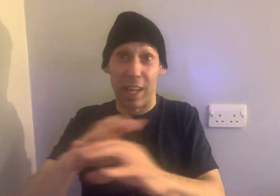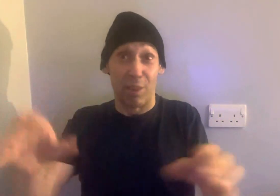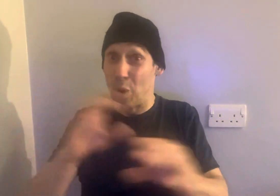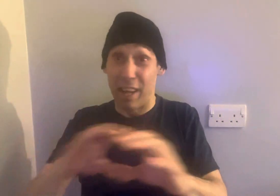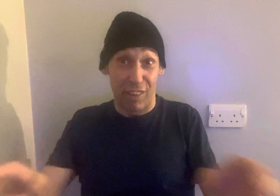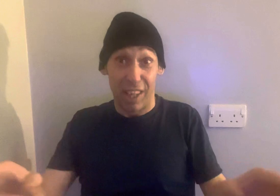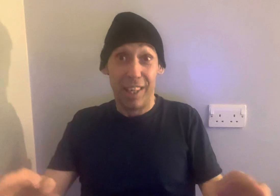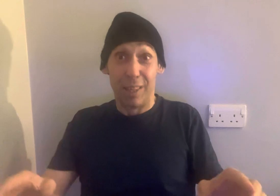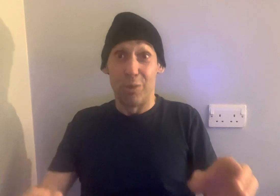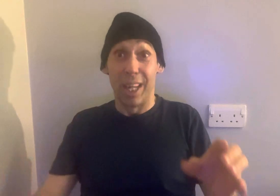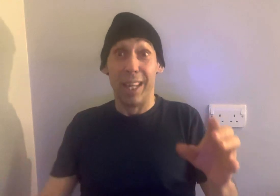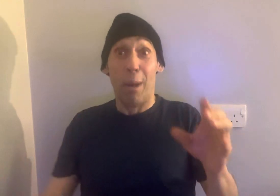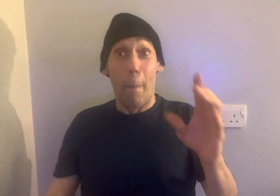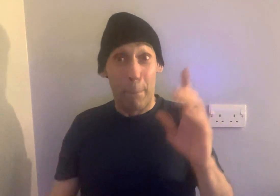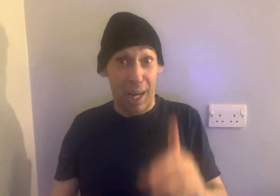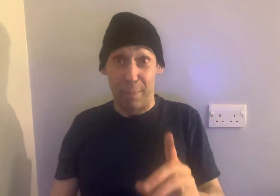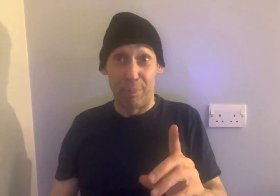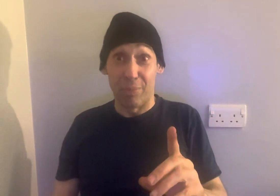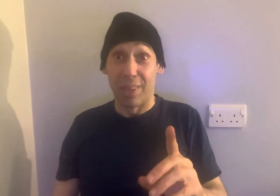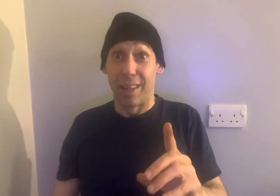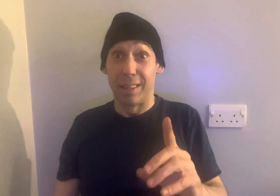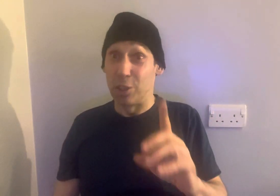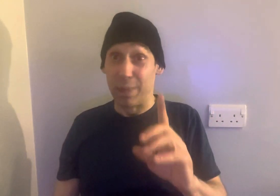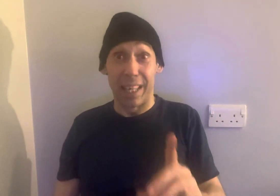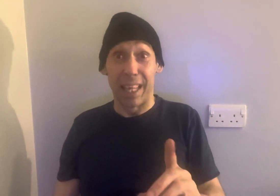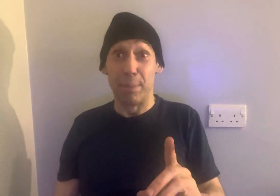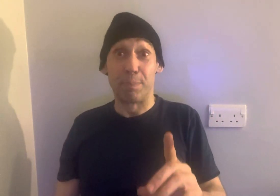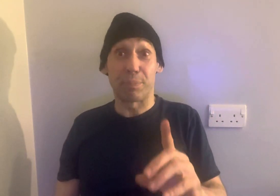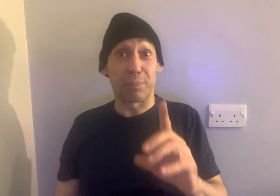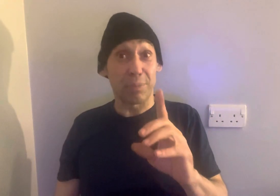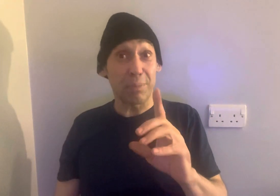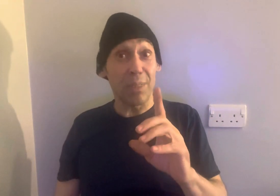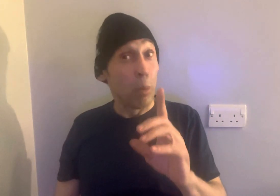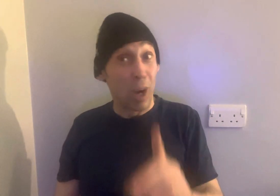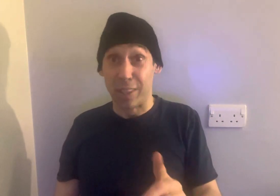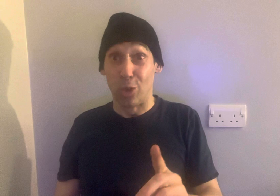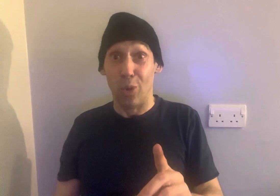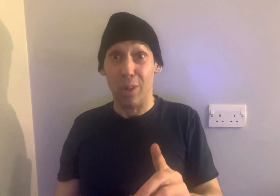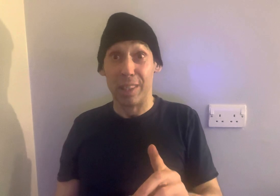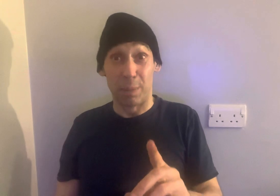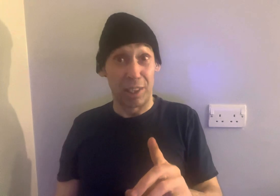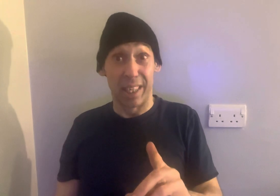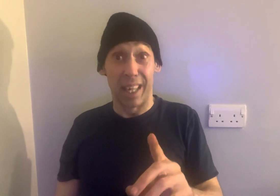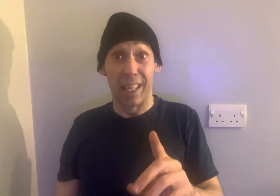whatever, whatever. Right. But during that game and what I saw, especially in the case,